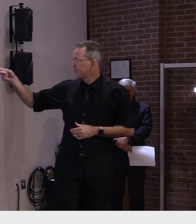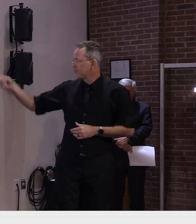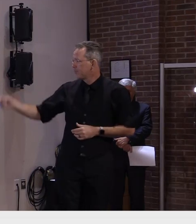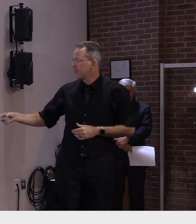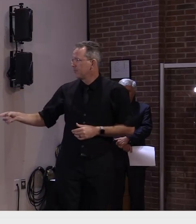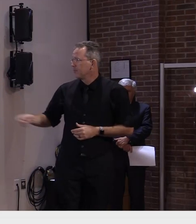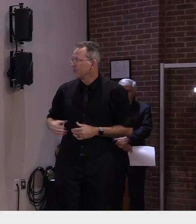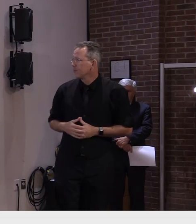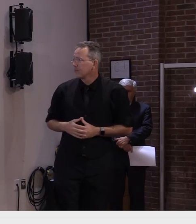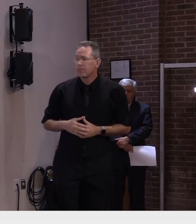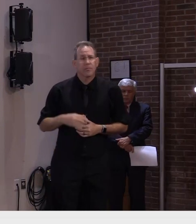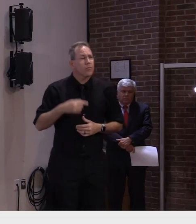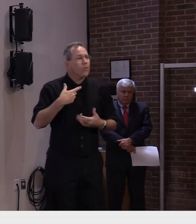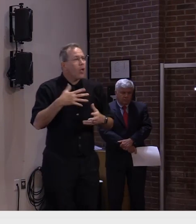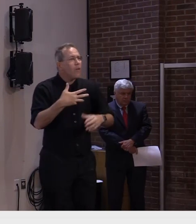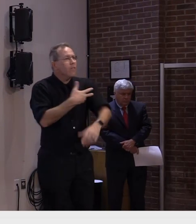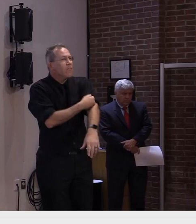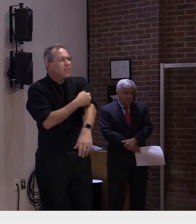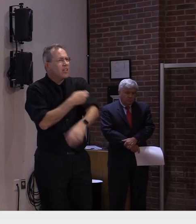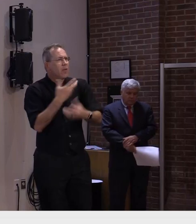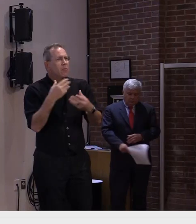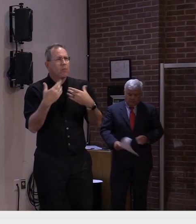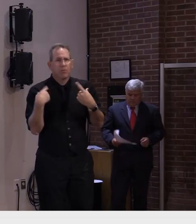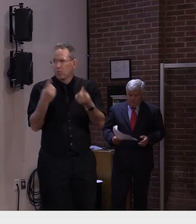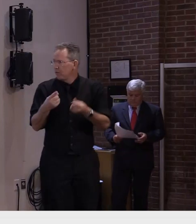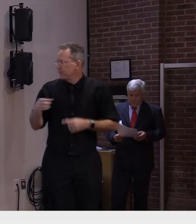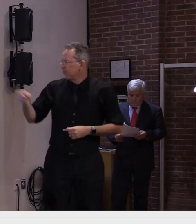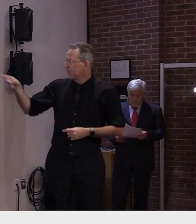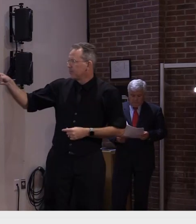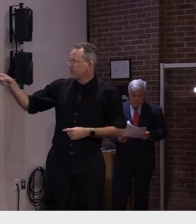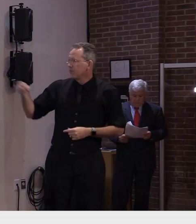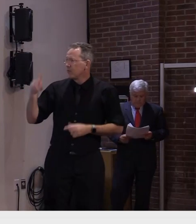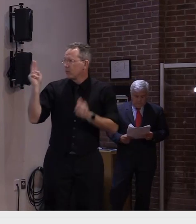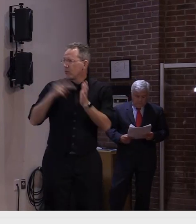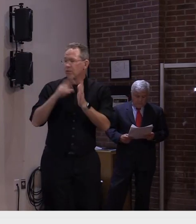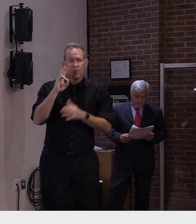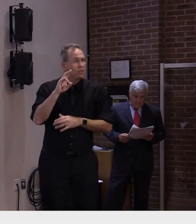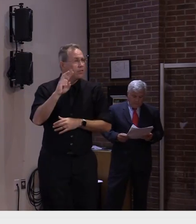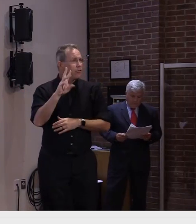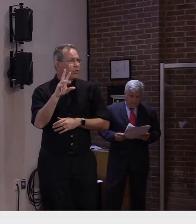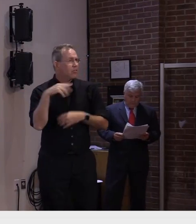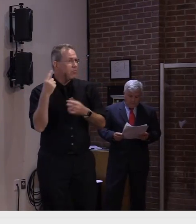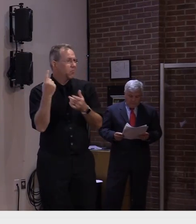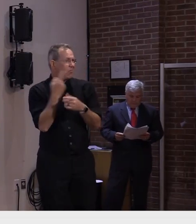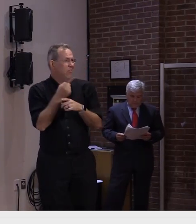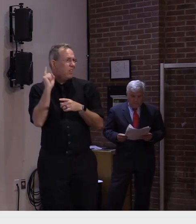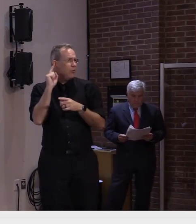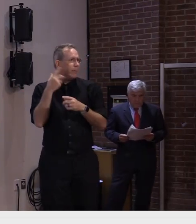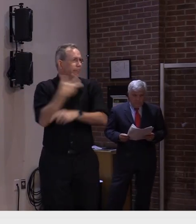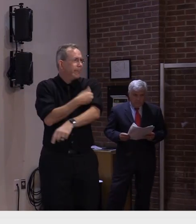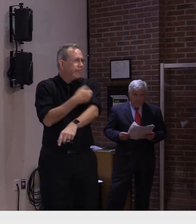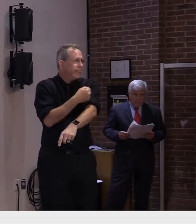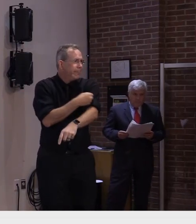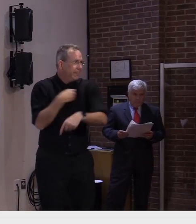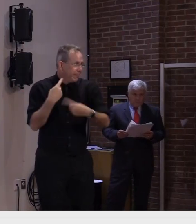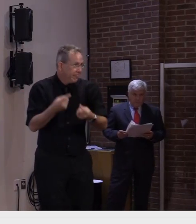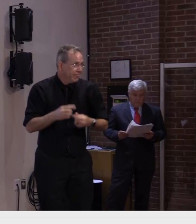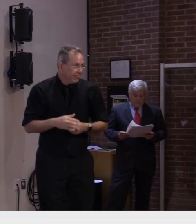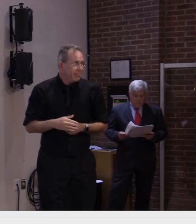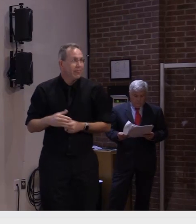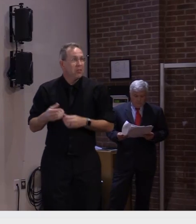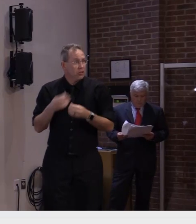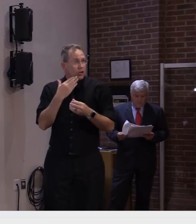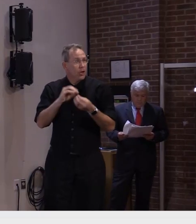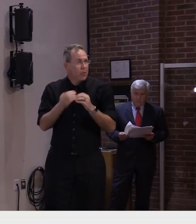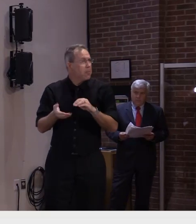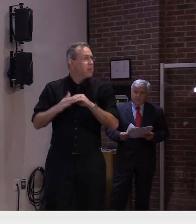increase its vaccination rate 2763 people this week that's up 12 percent from last week and you can